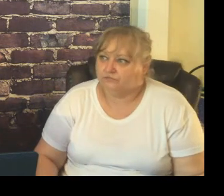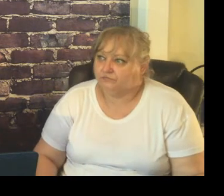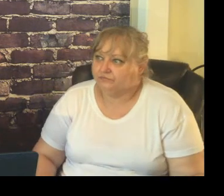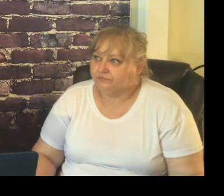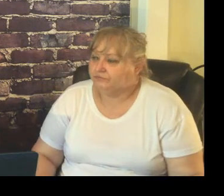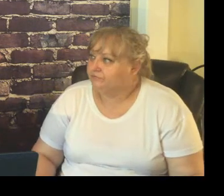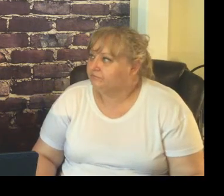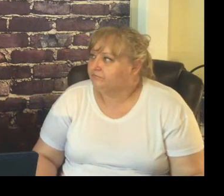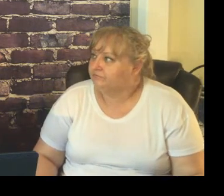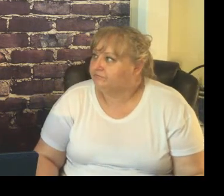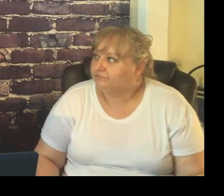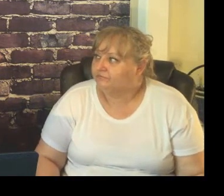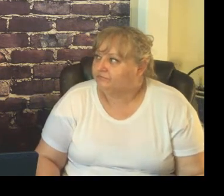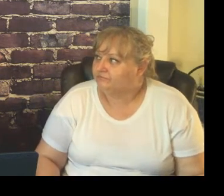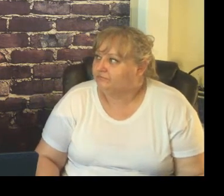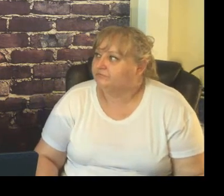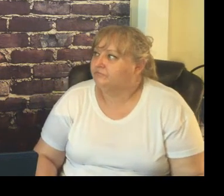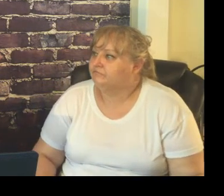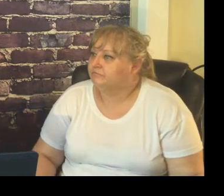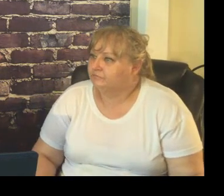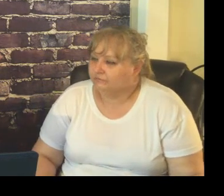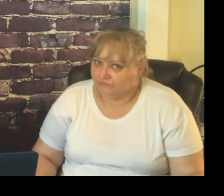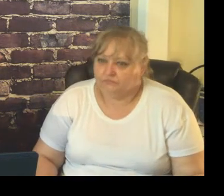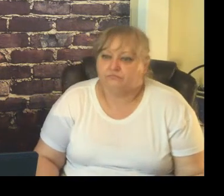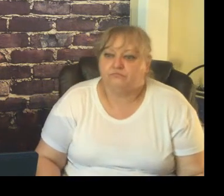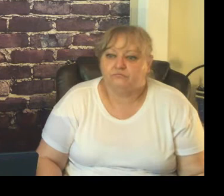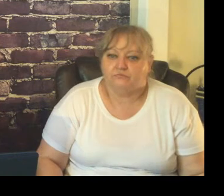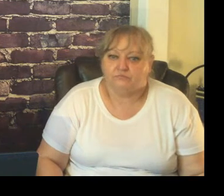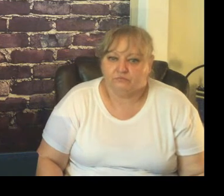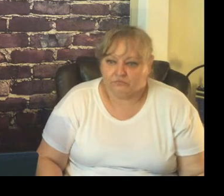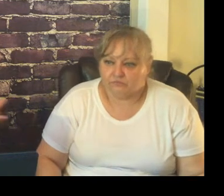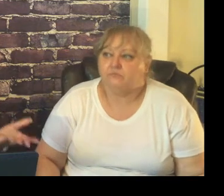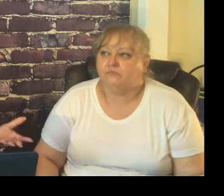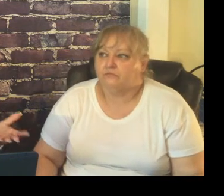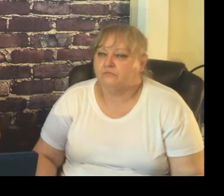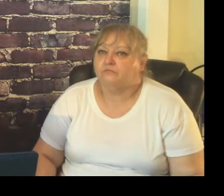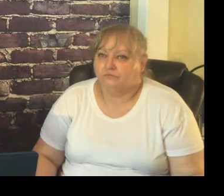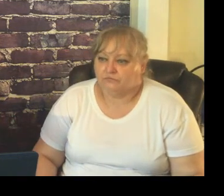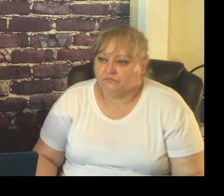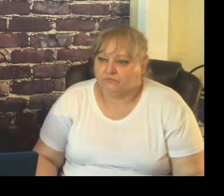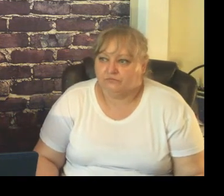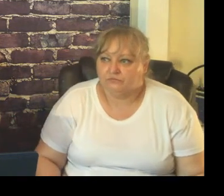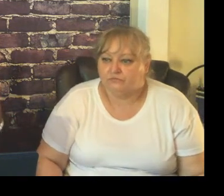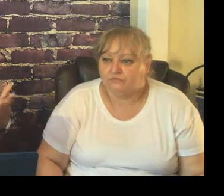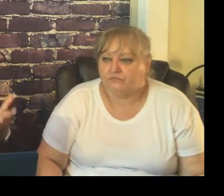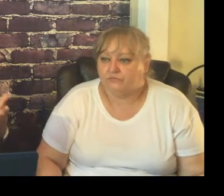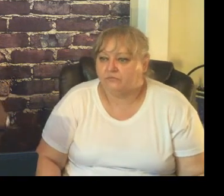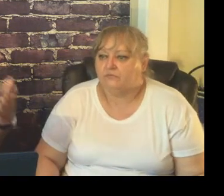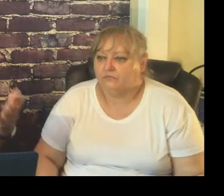things where you can text them and you can send them things almost daily so that they feel like they know